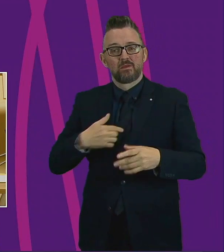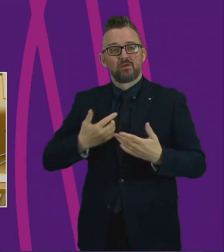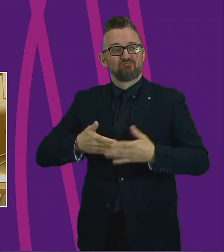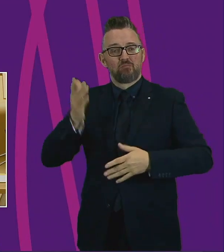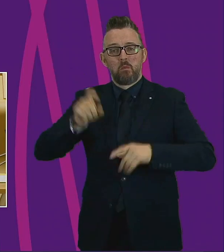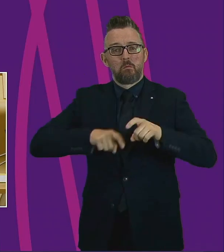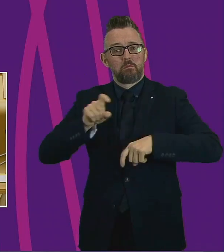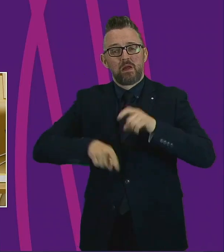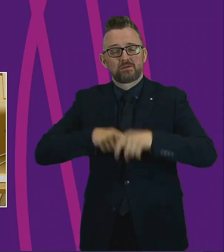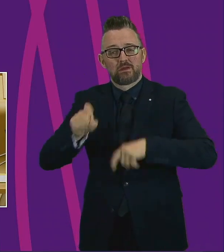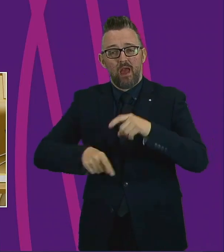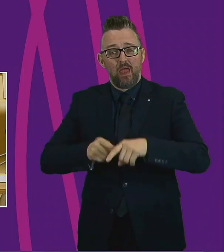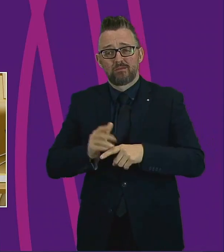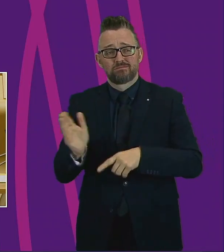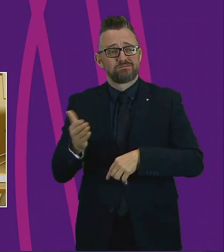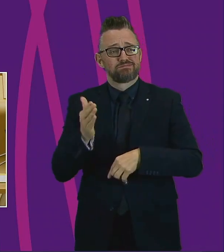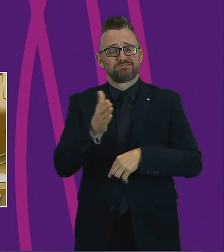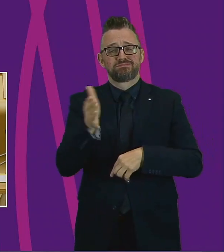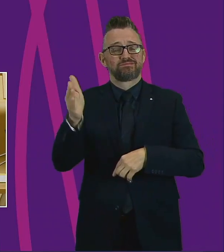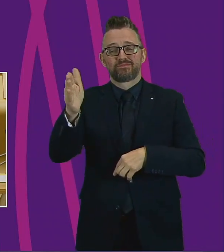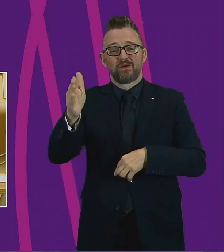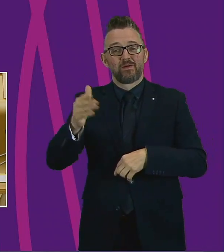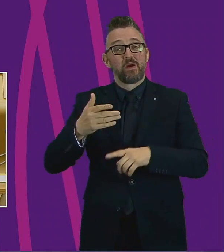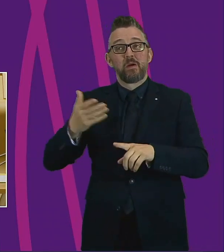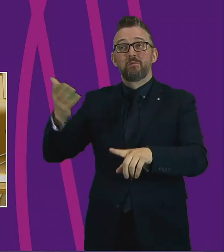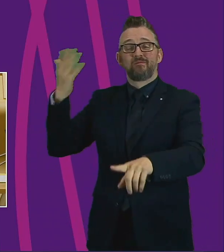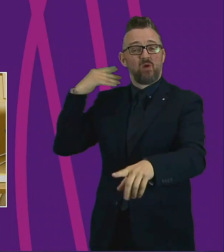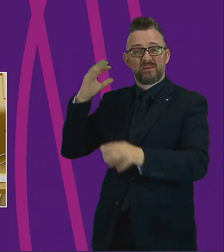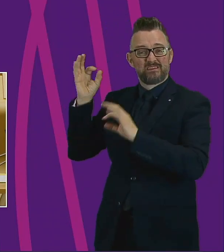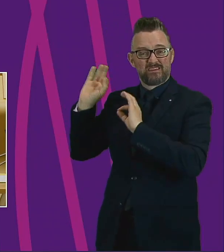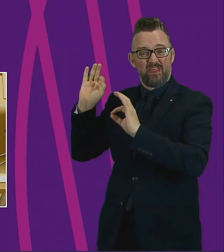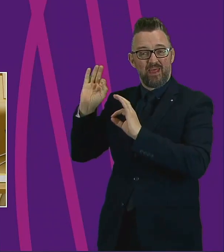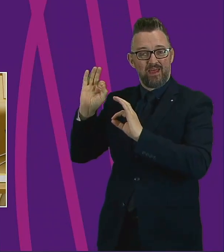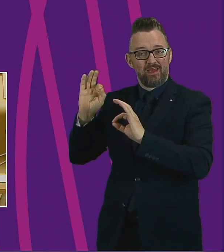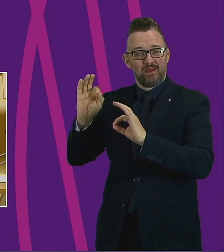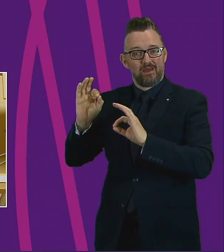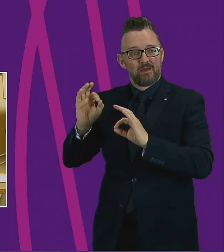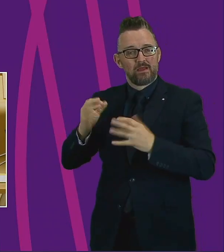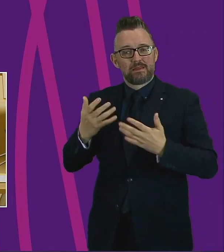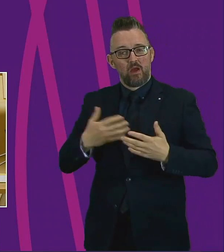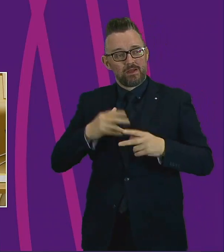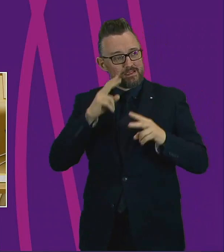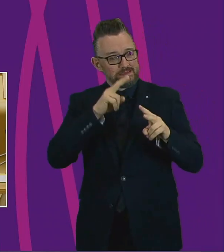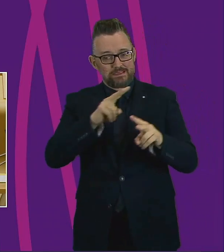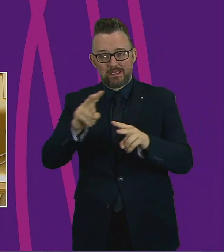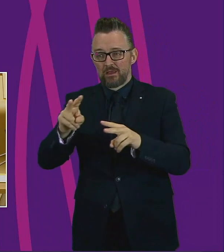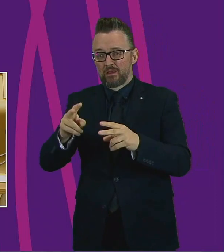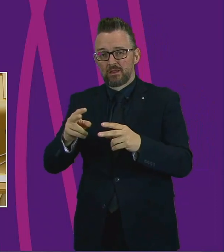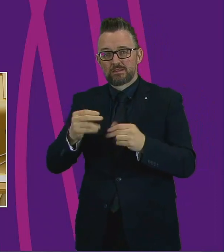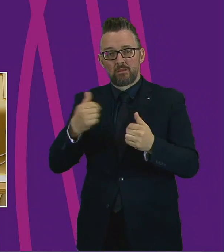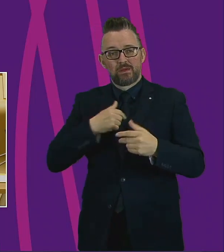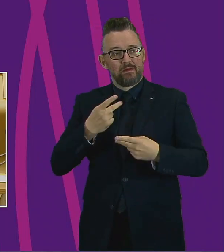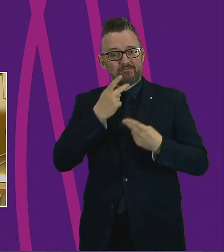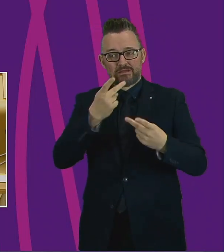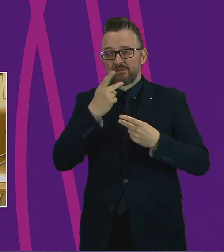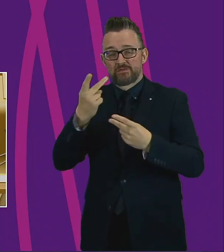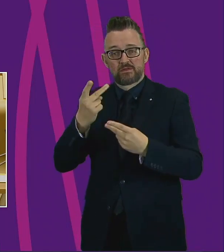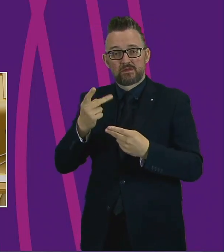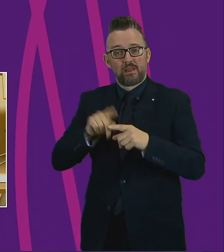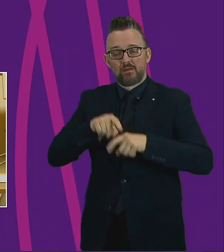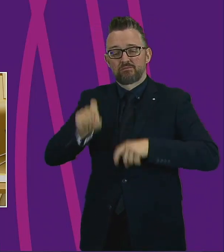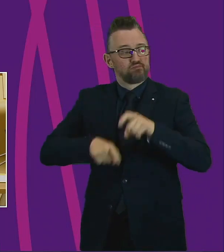bike and done more miles on it than I've probably ever done and I've seen parts of Lanarkshire that I hadn't been to before.